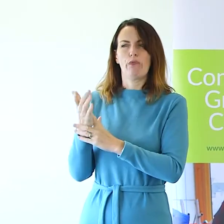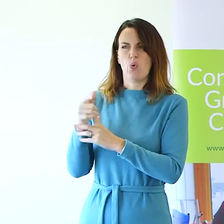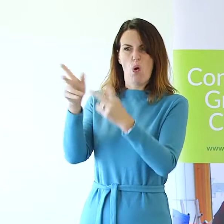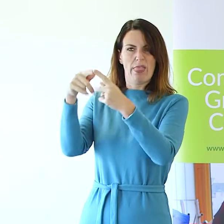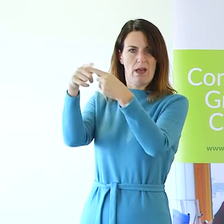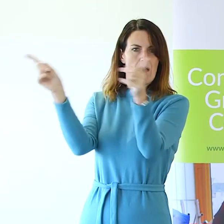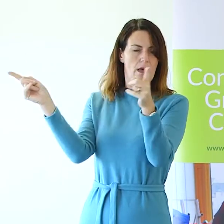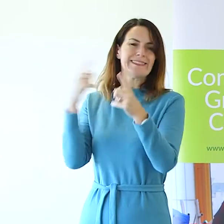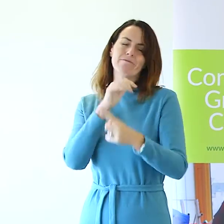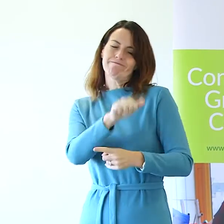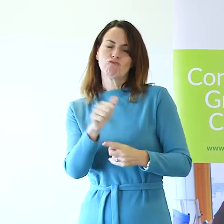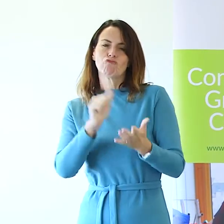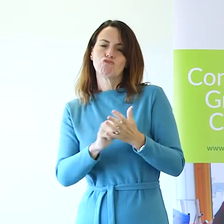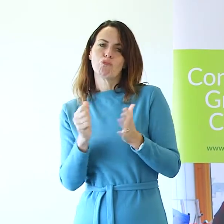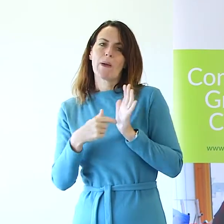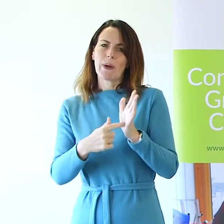accurate reflection.